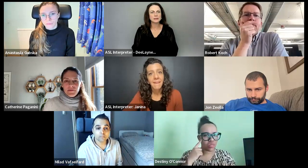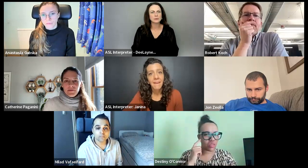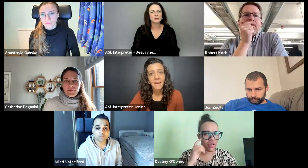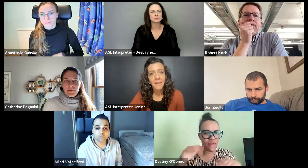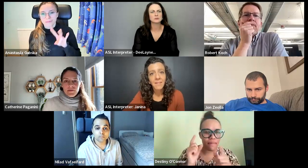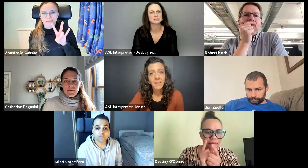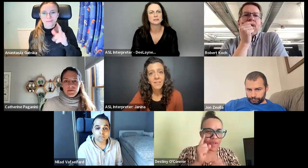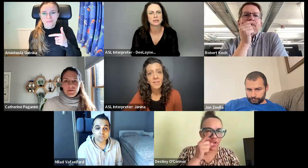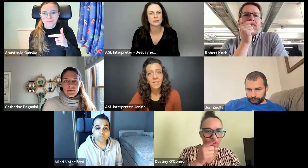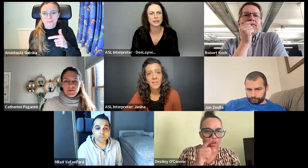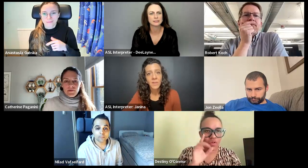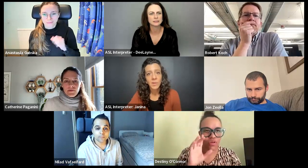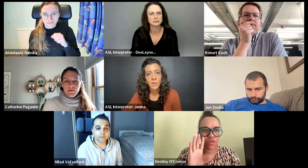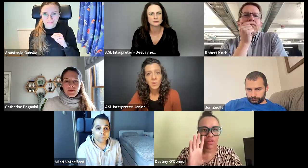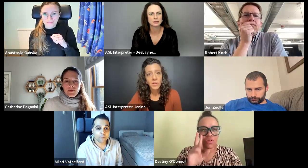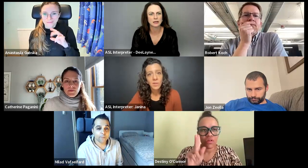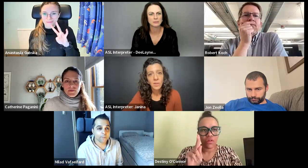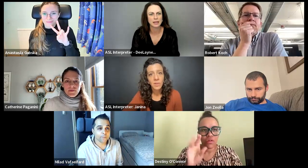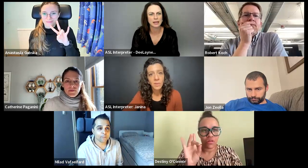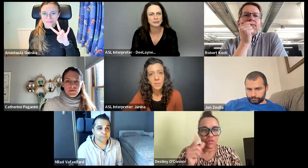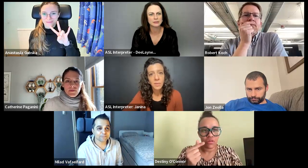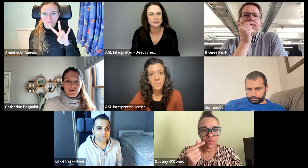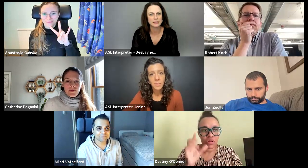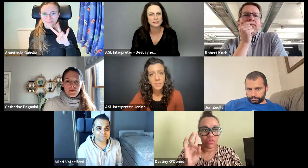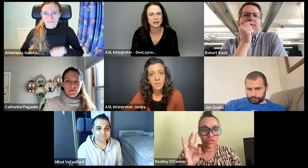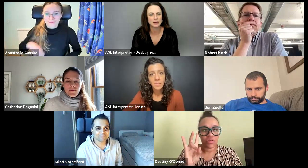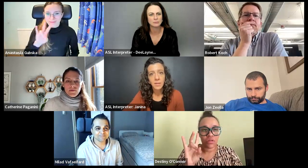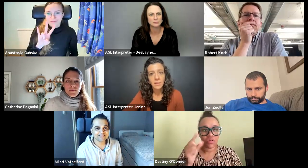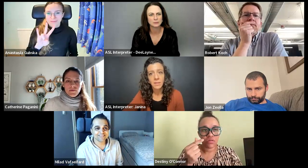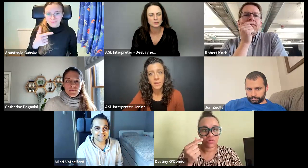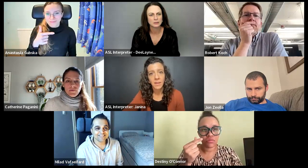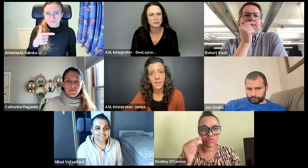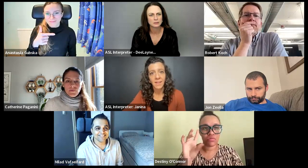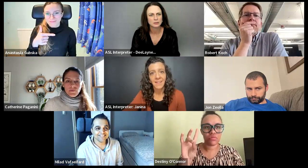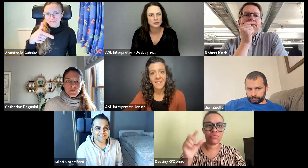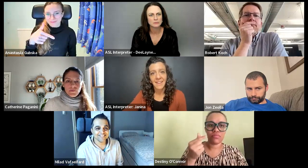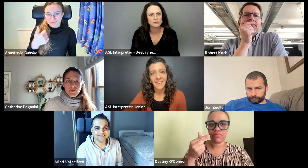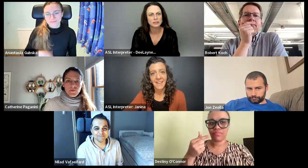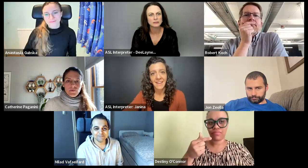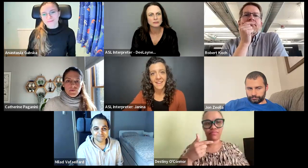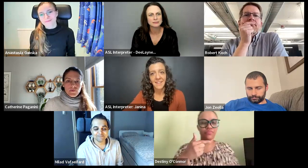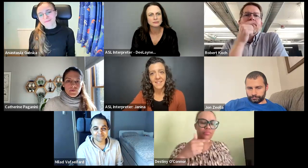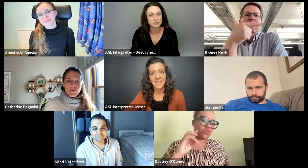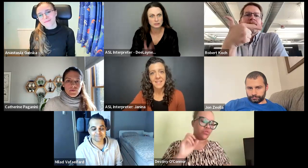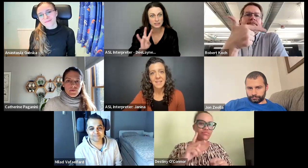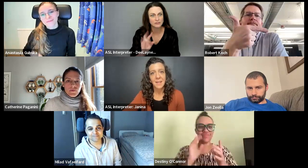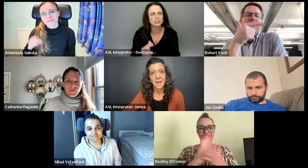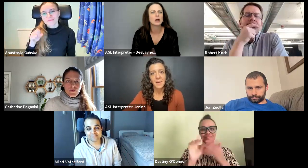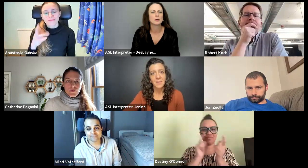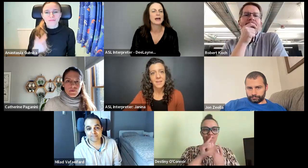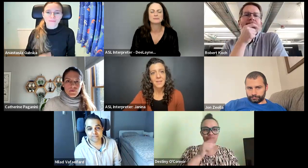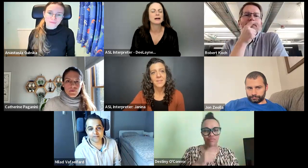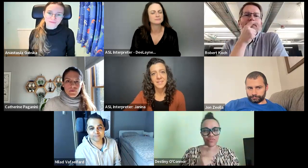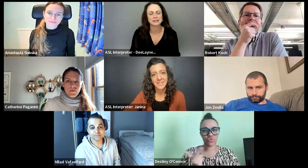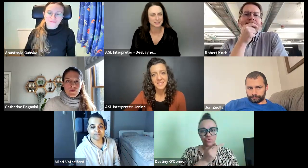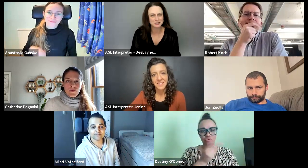And I would also, Destiny said, I would like to, um, add that, um, um, the 70,